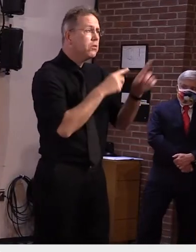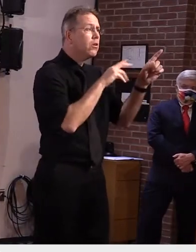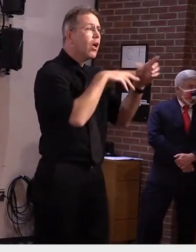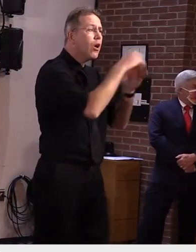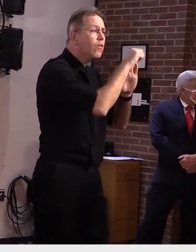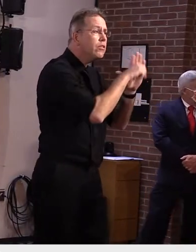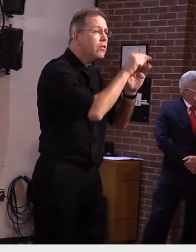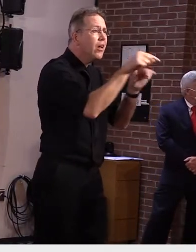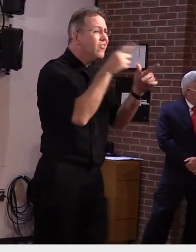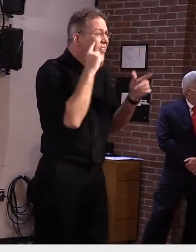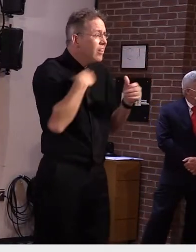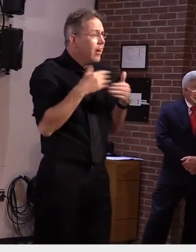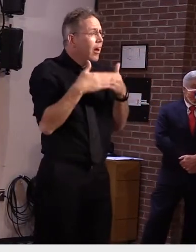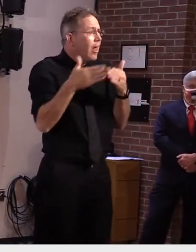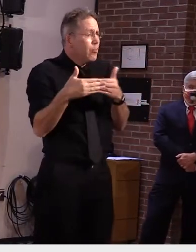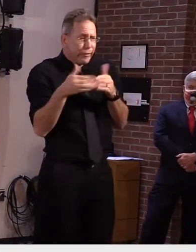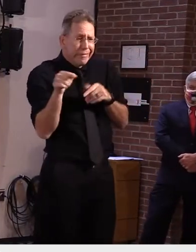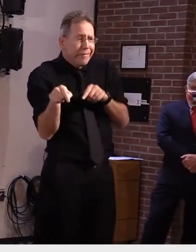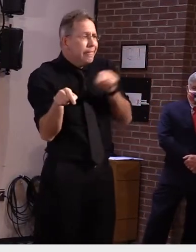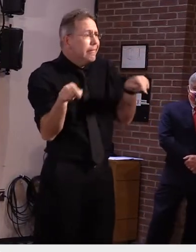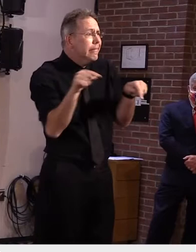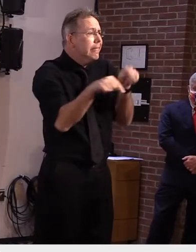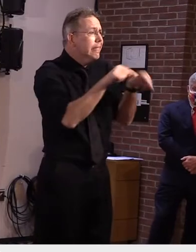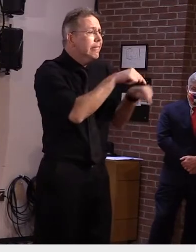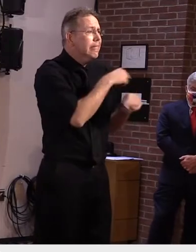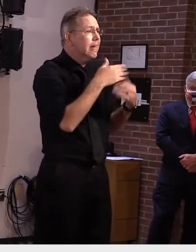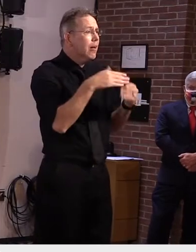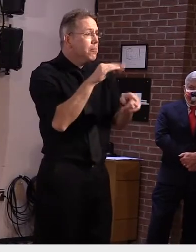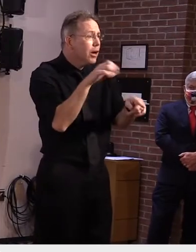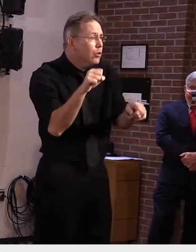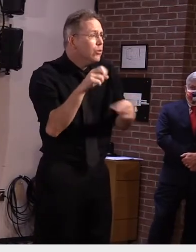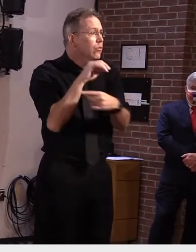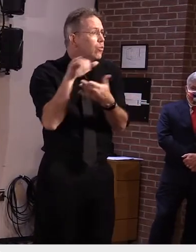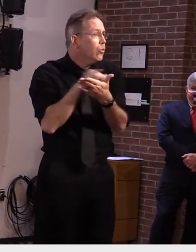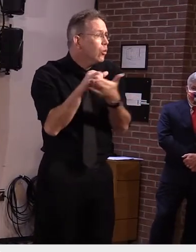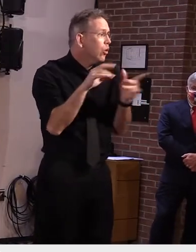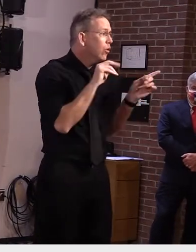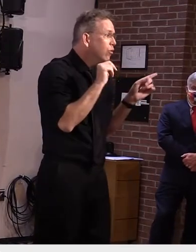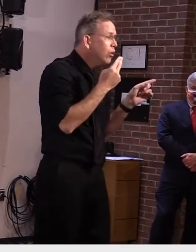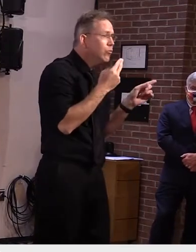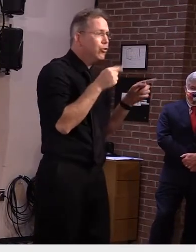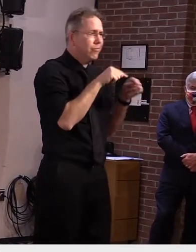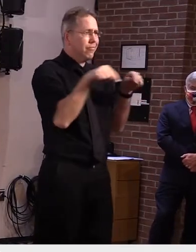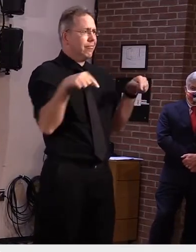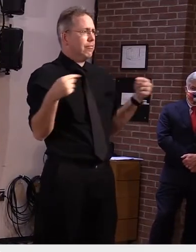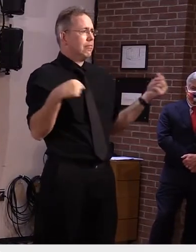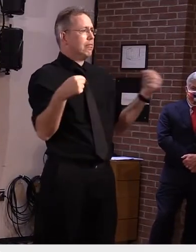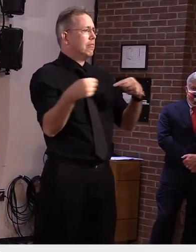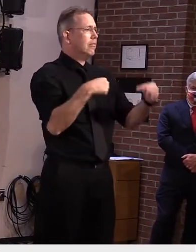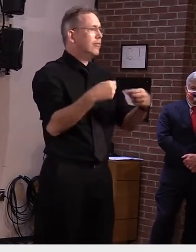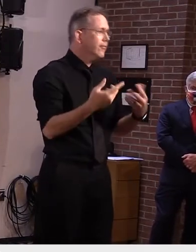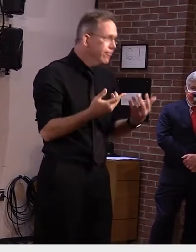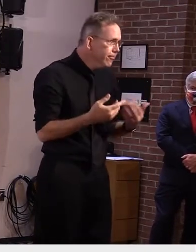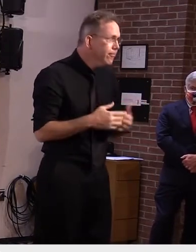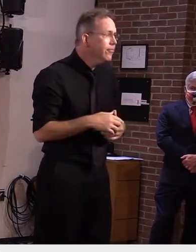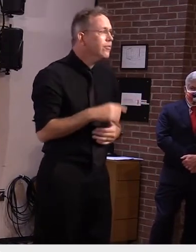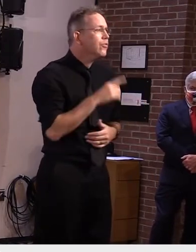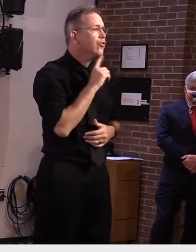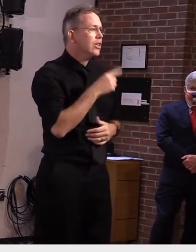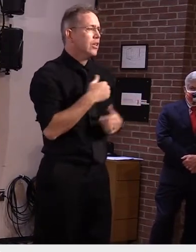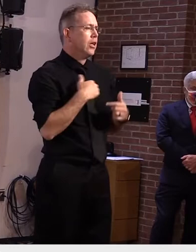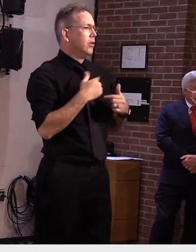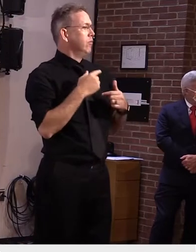scheduled to to play there. That won't be happening right now. But more about I'm more concerned about them